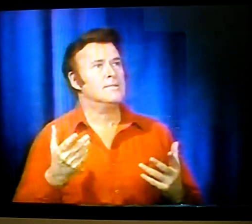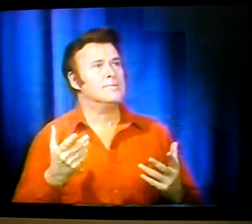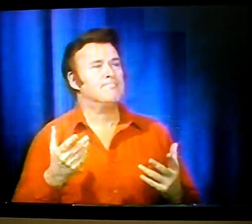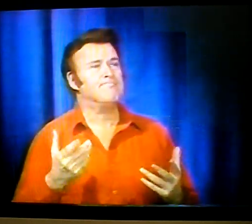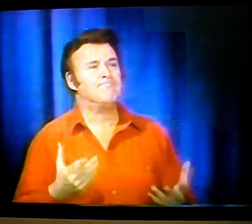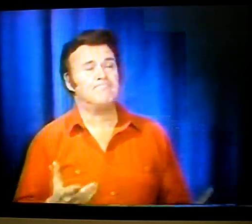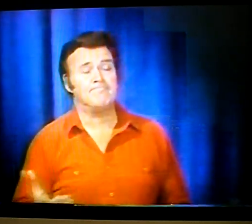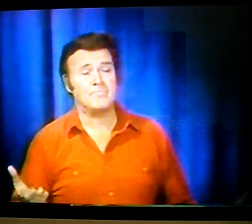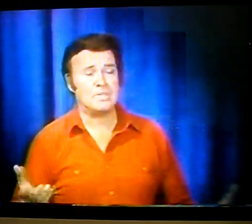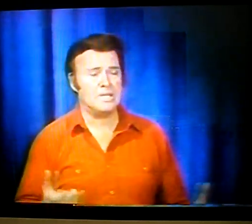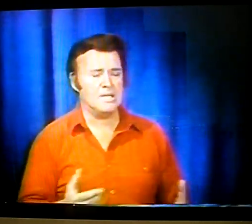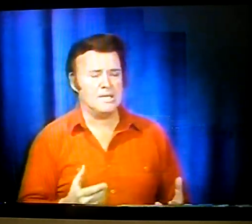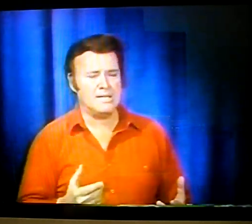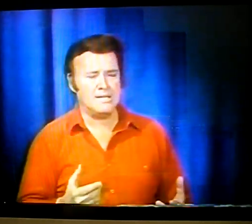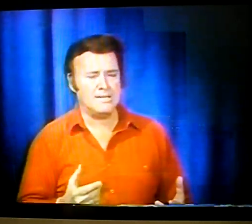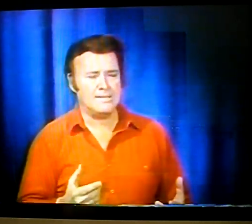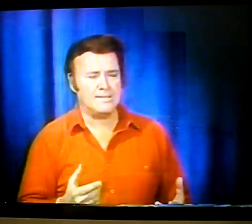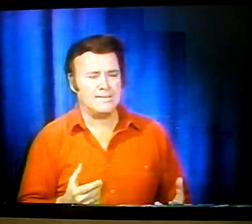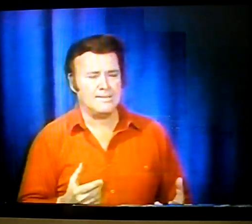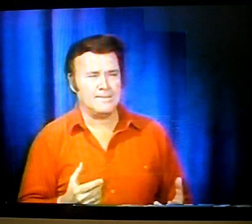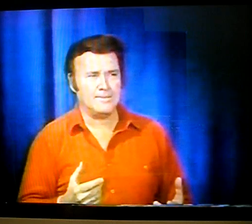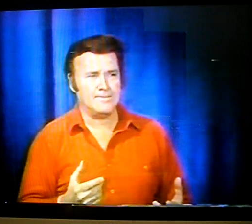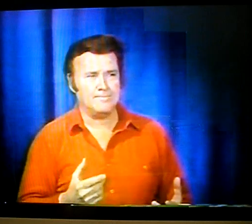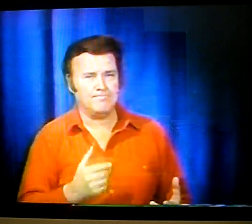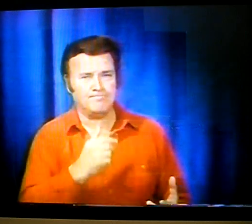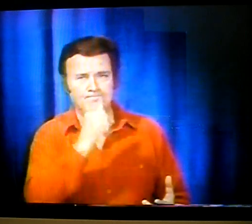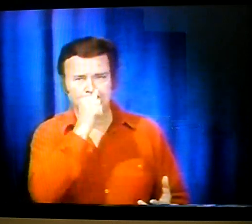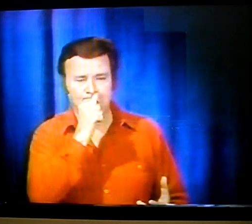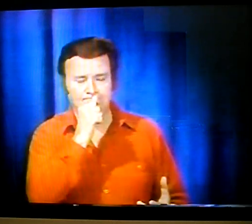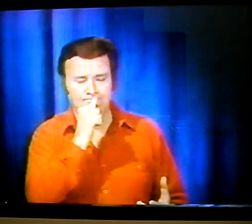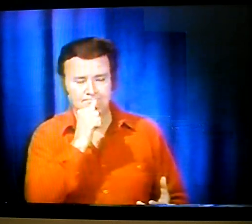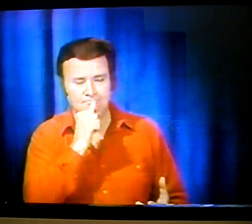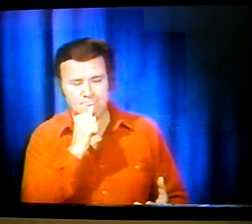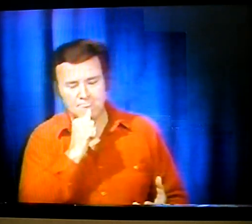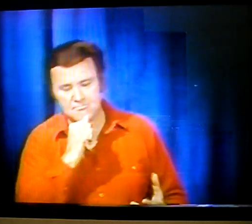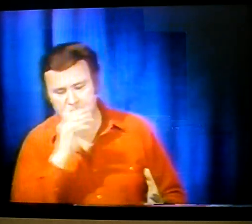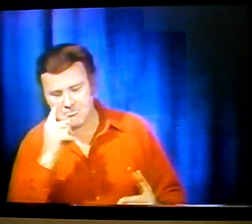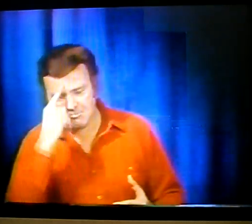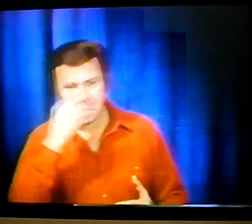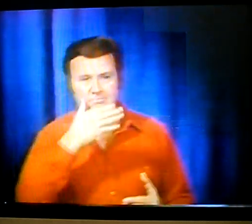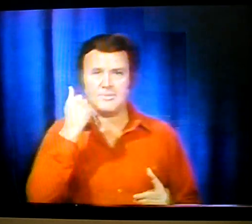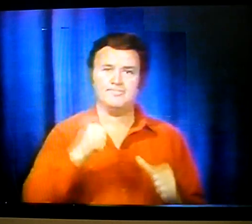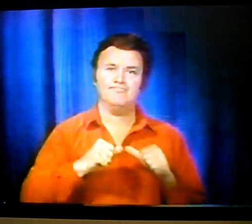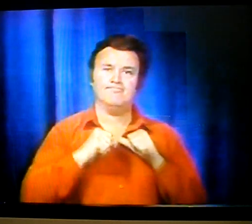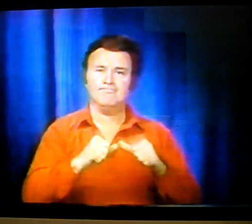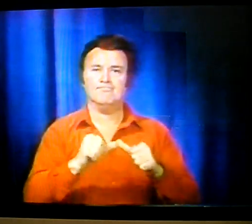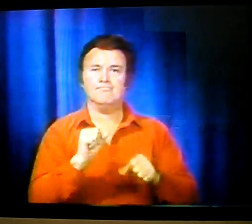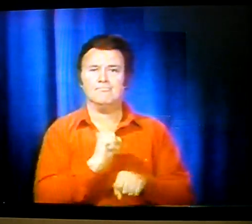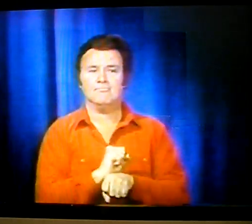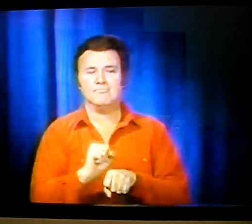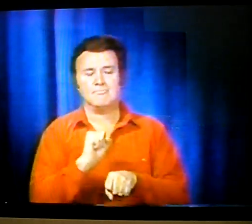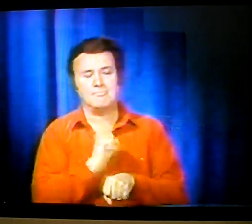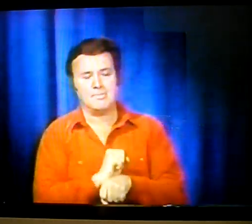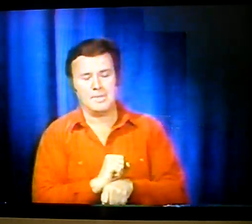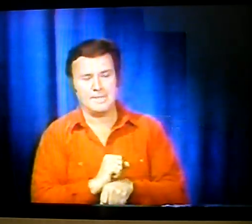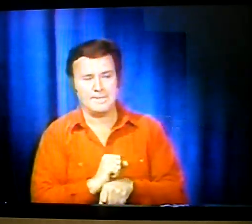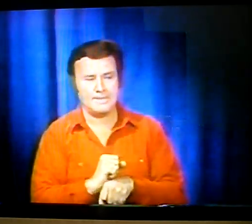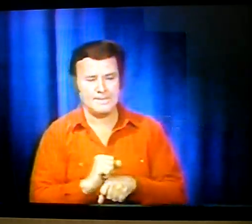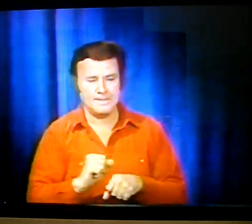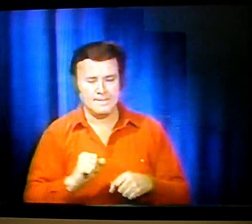myself, I better just keep quiet. It's better for me to just continue